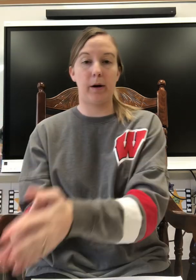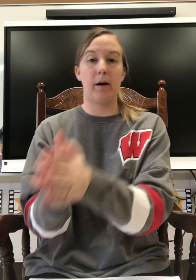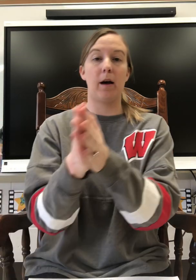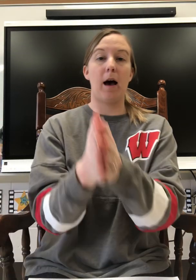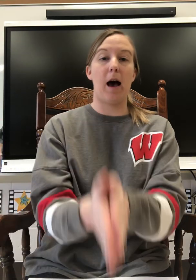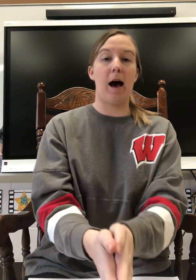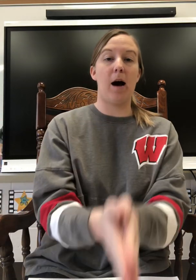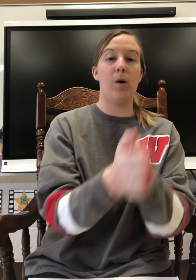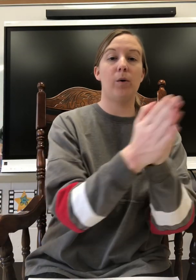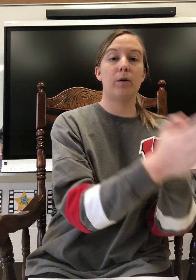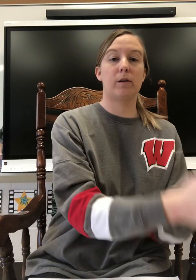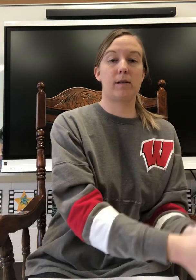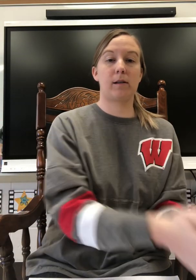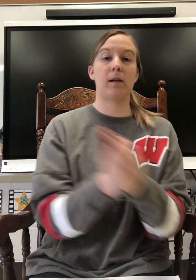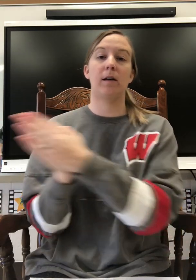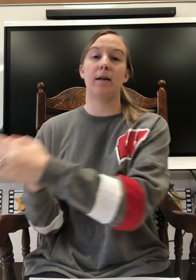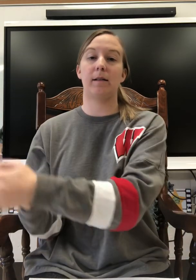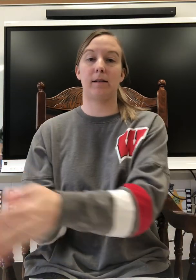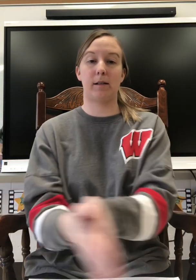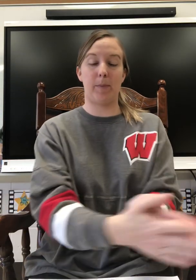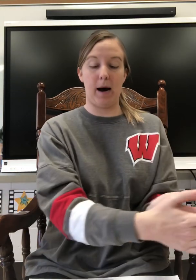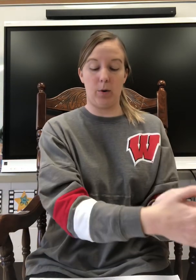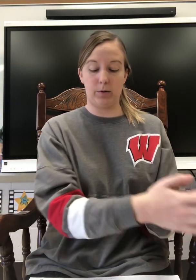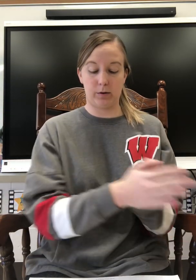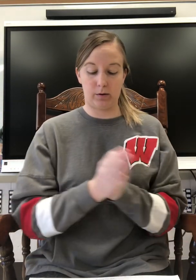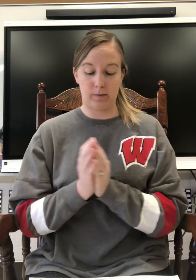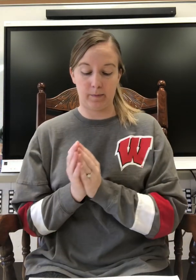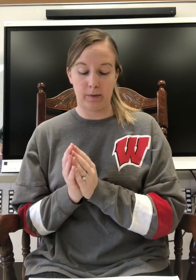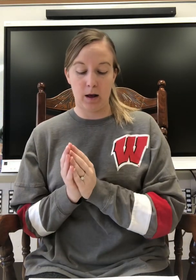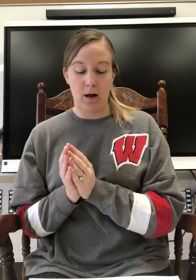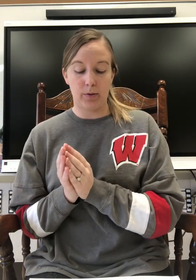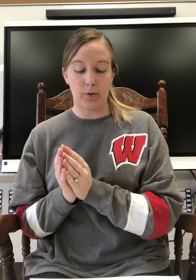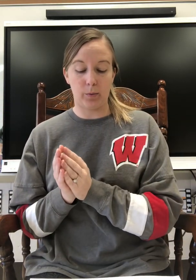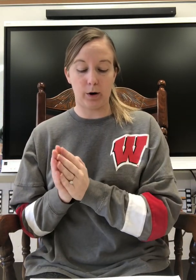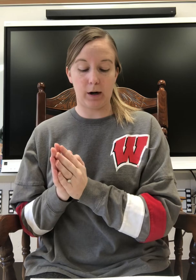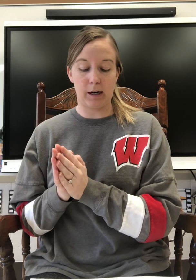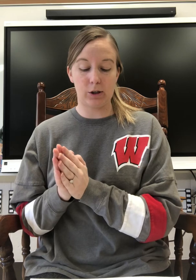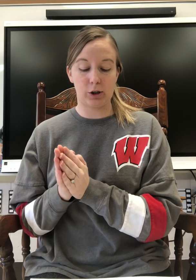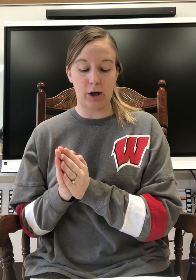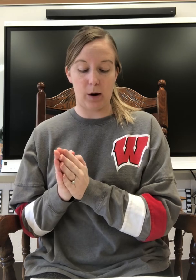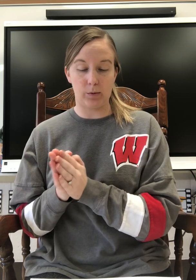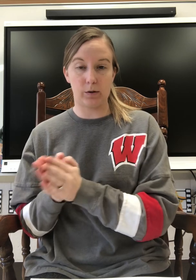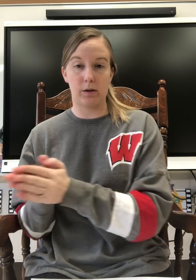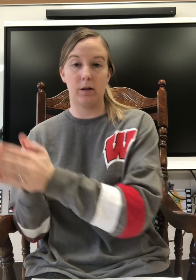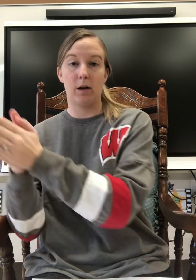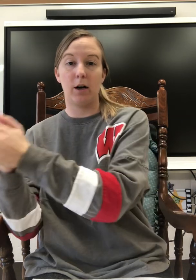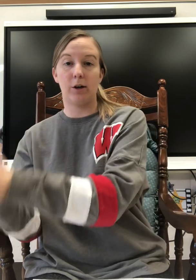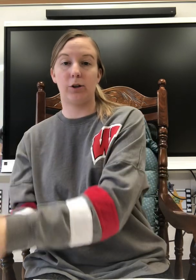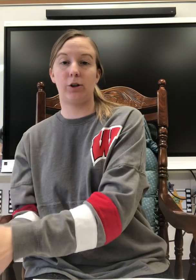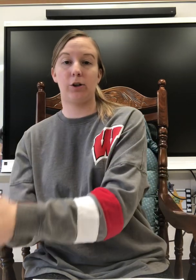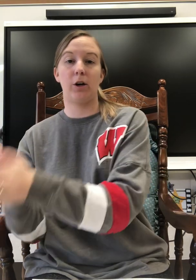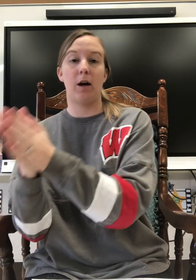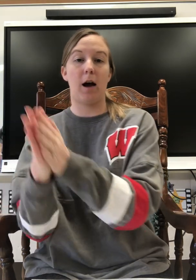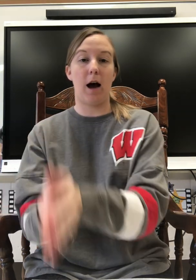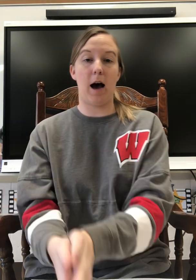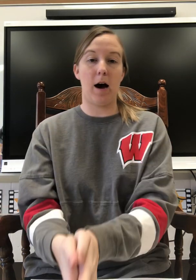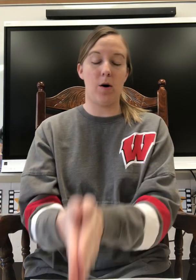Spouse. Spouse. Spouse. The word is shout. Sh, ow,